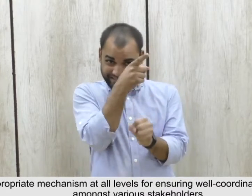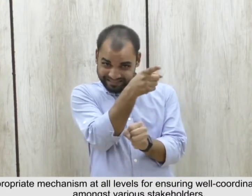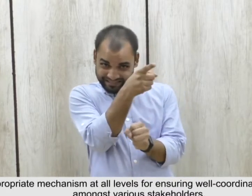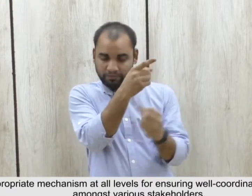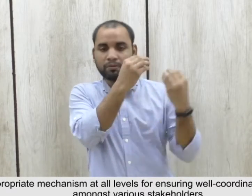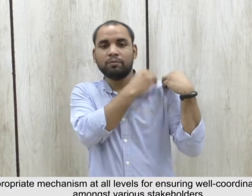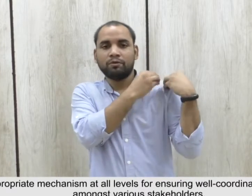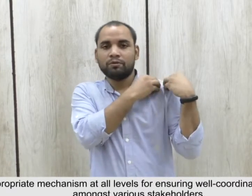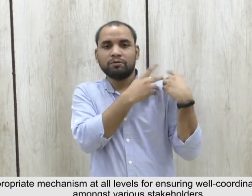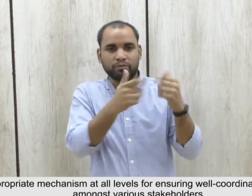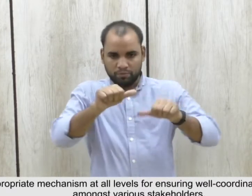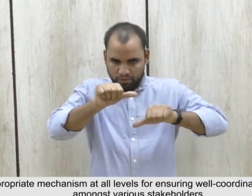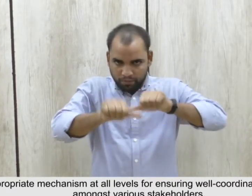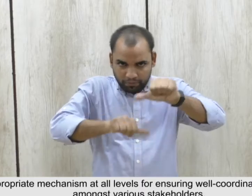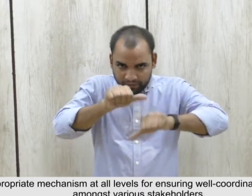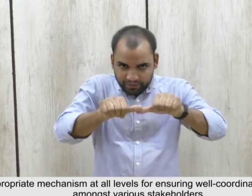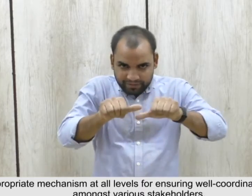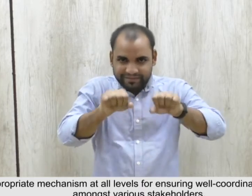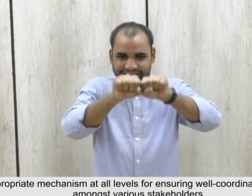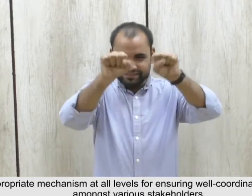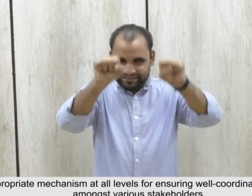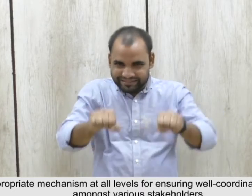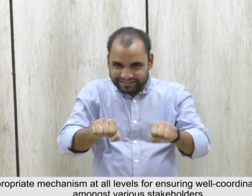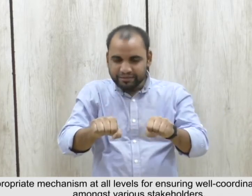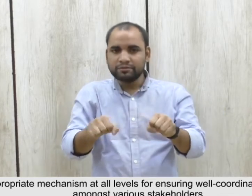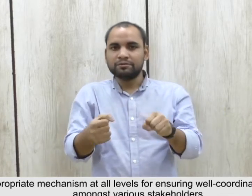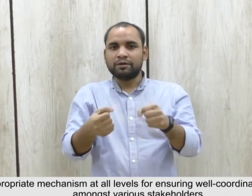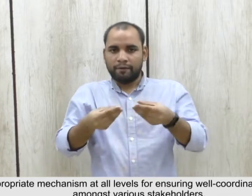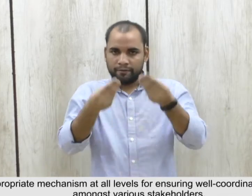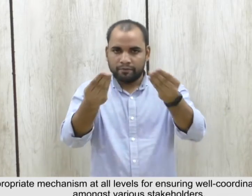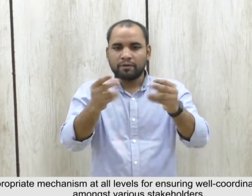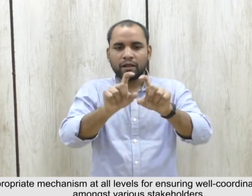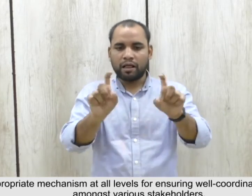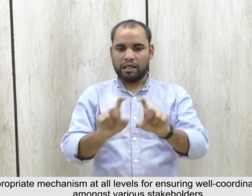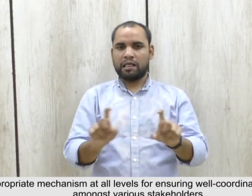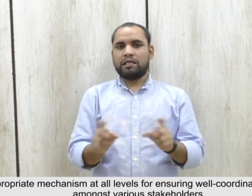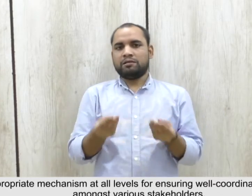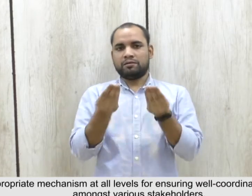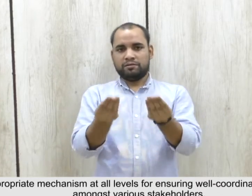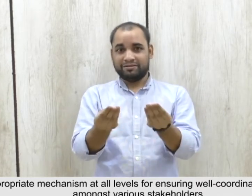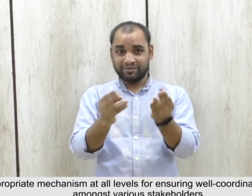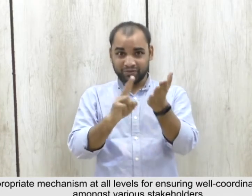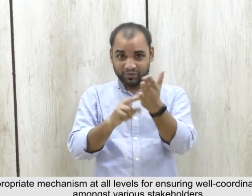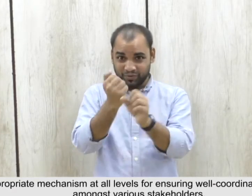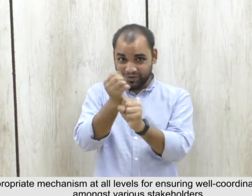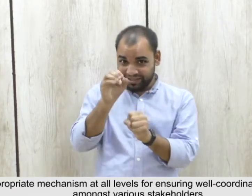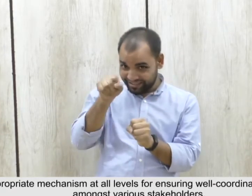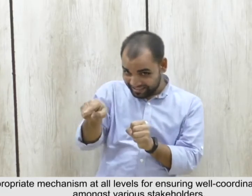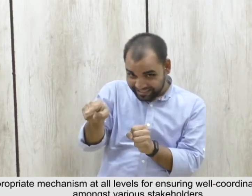providing appropriate mechanism at all levels for ensuring well